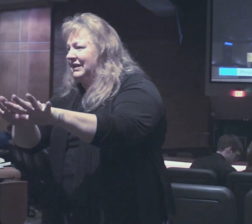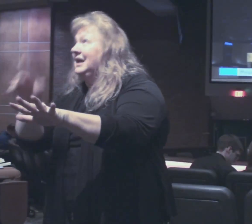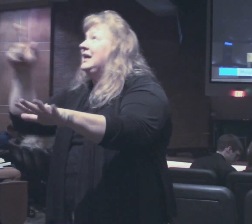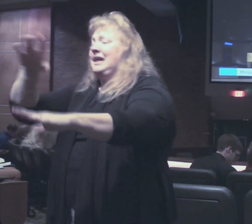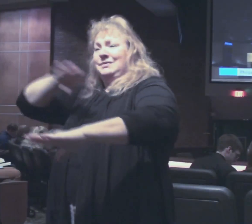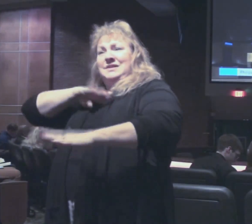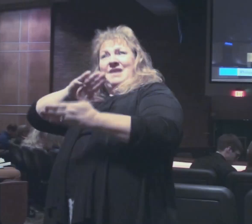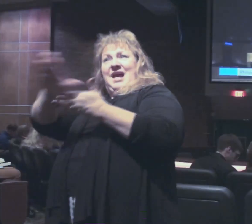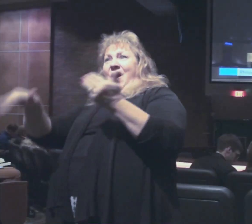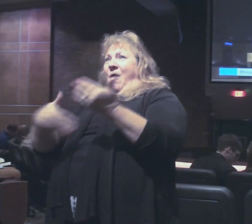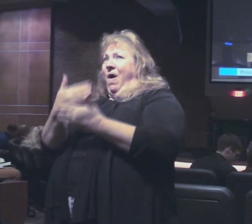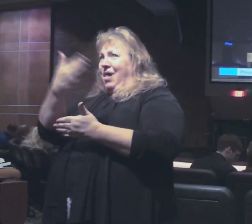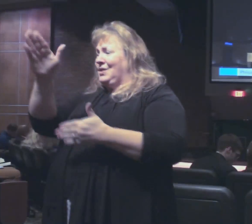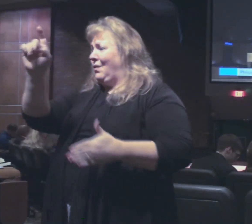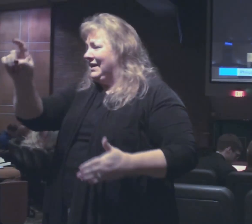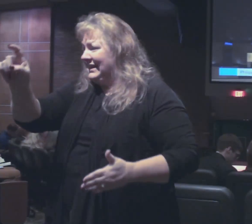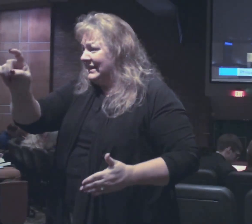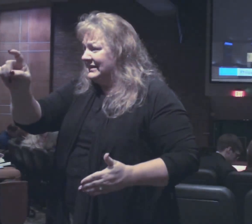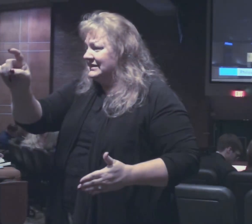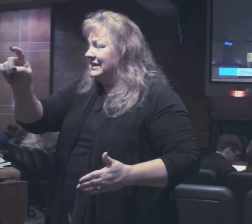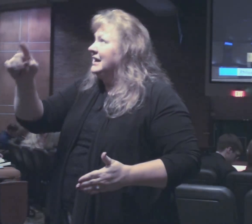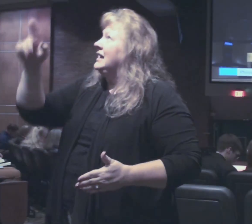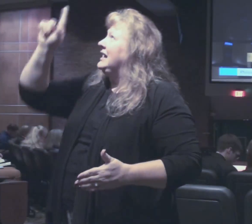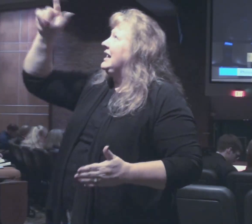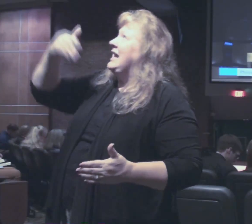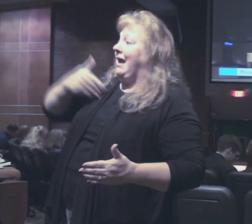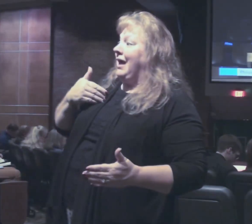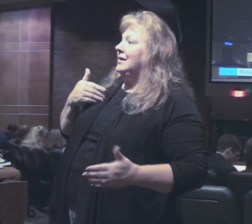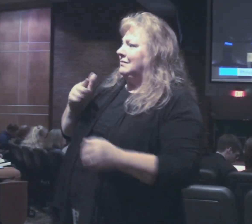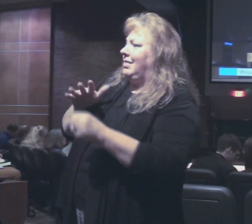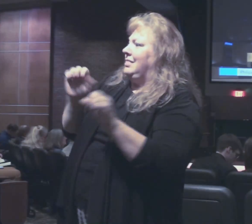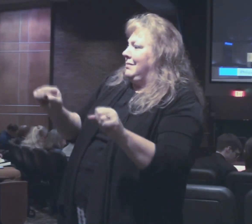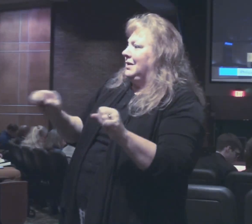all your needs according to his riches I mean